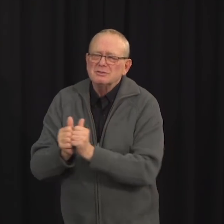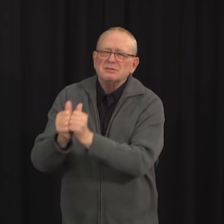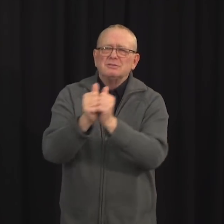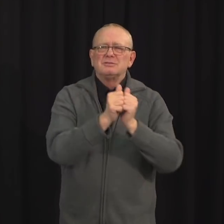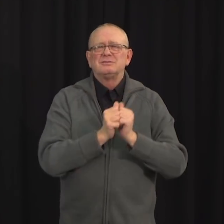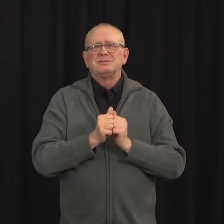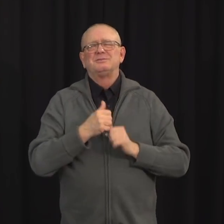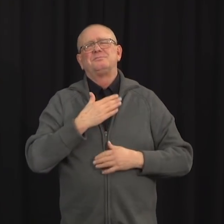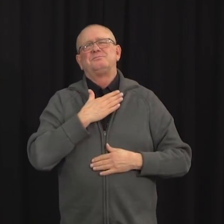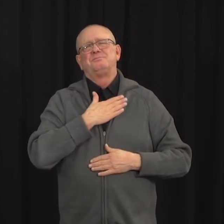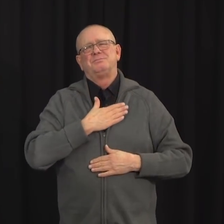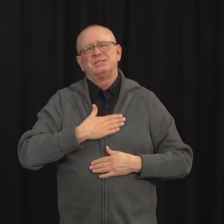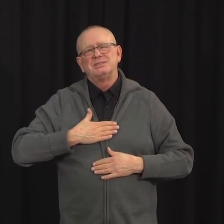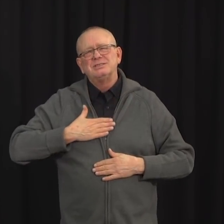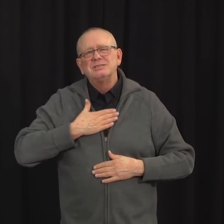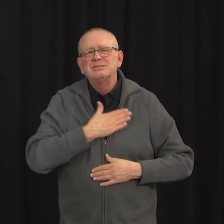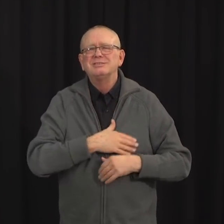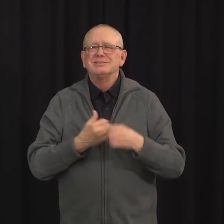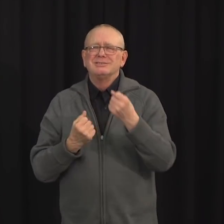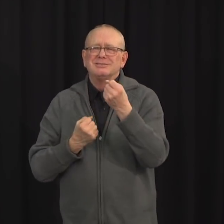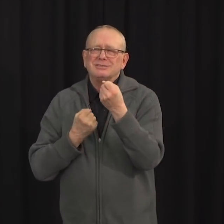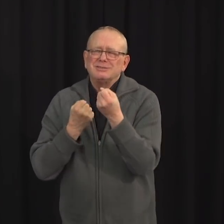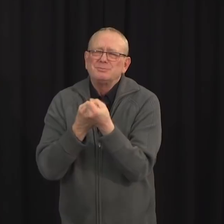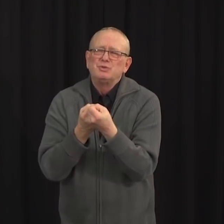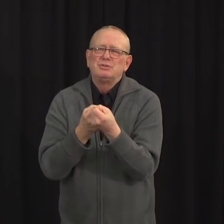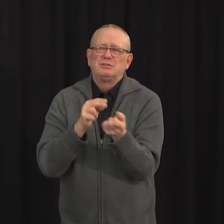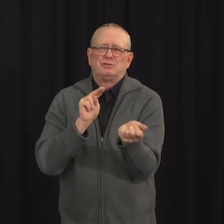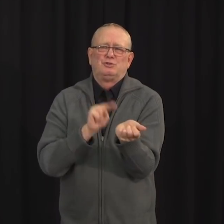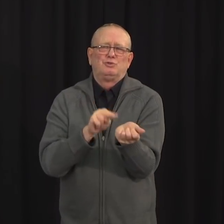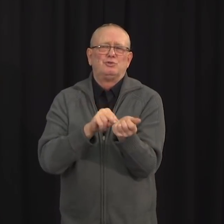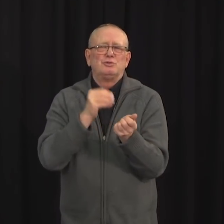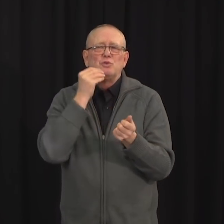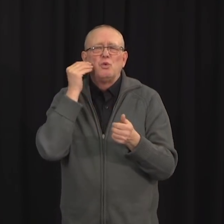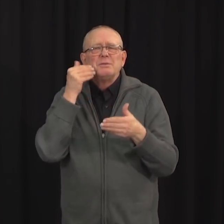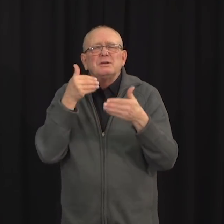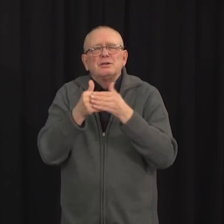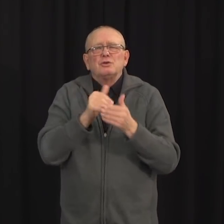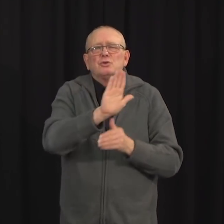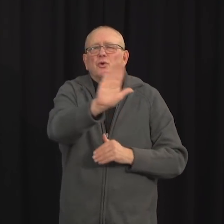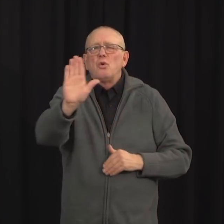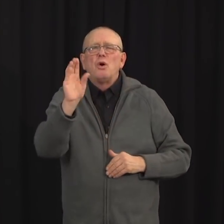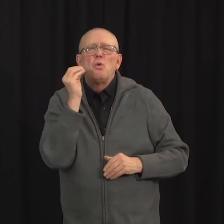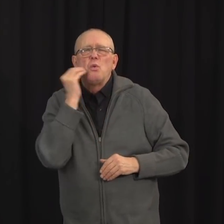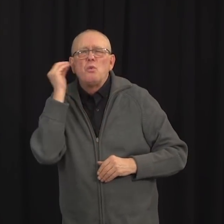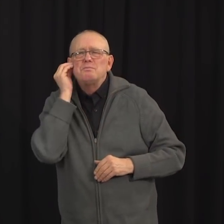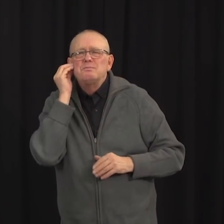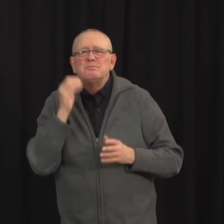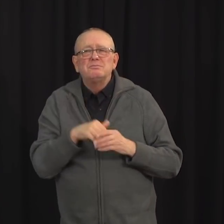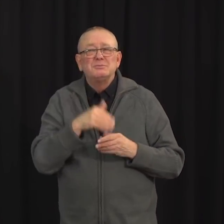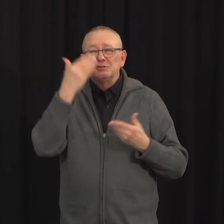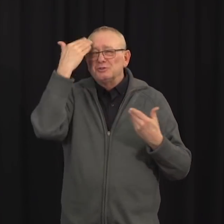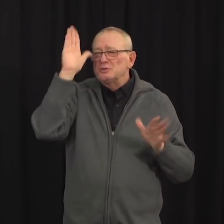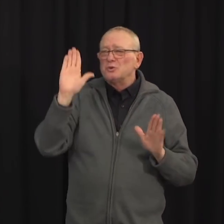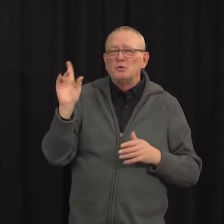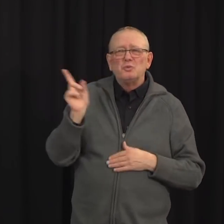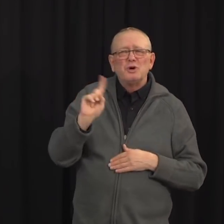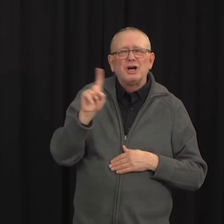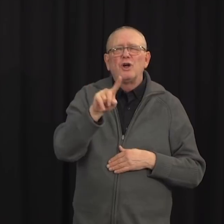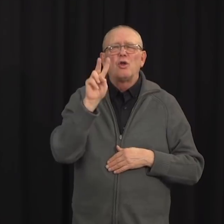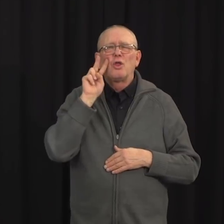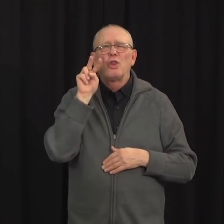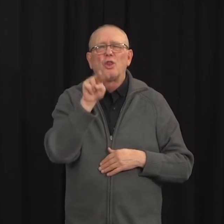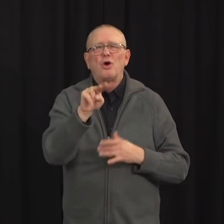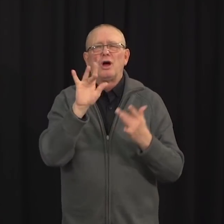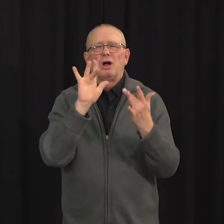you. If you don't know where to find them, we have posted a holiday article to help. You can find it at alberta.ca